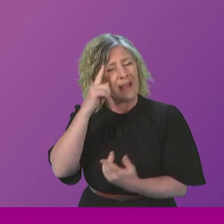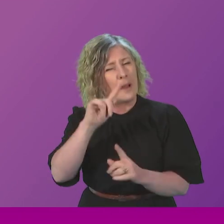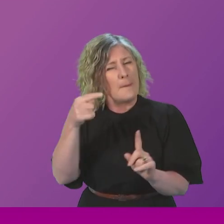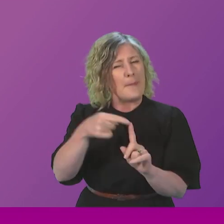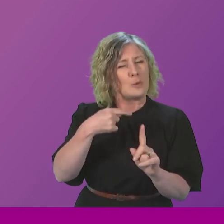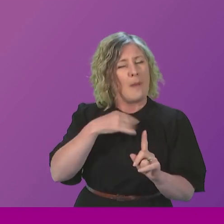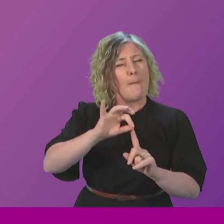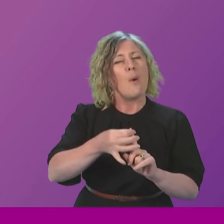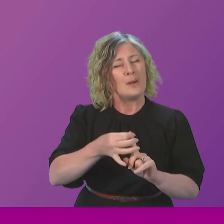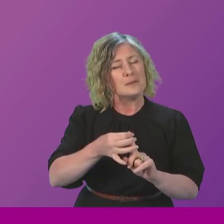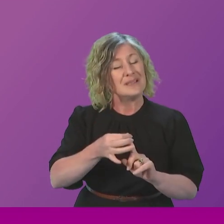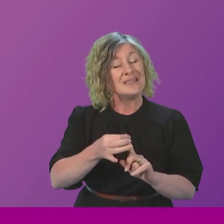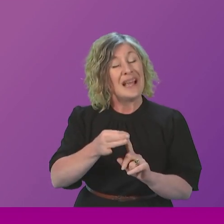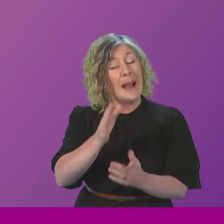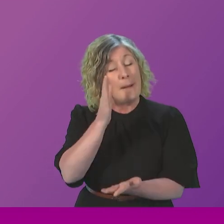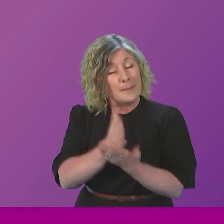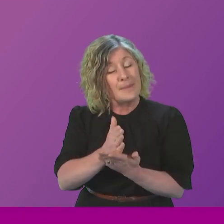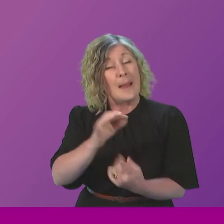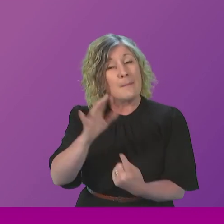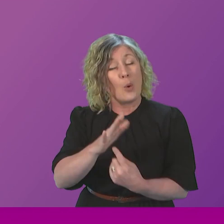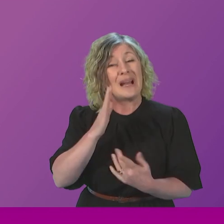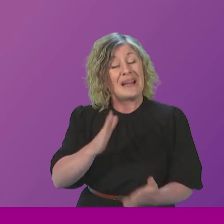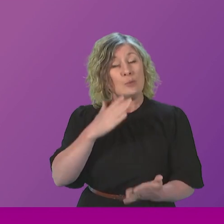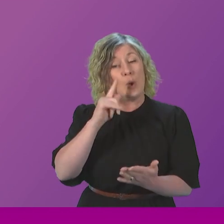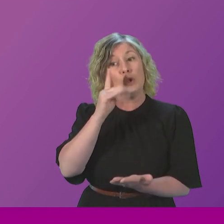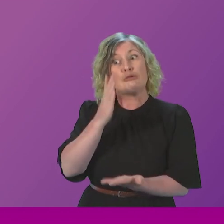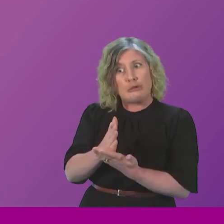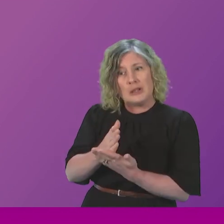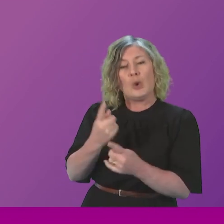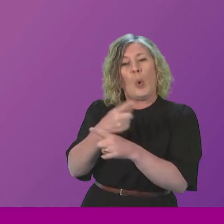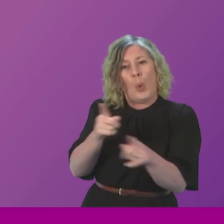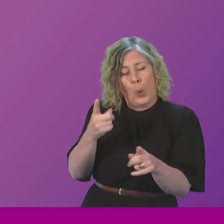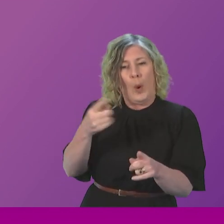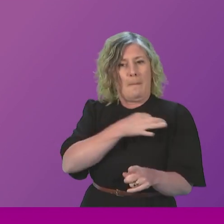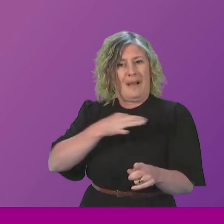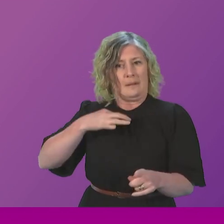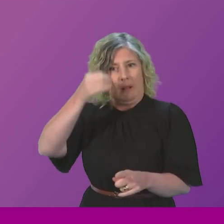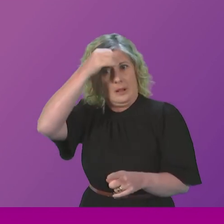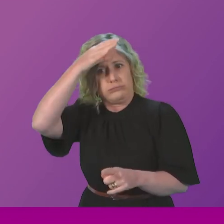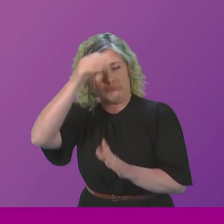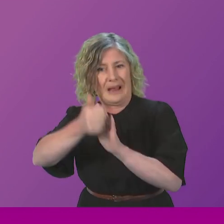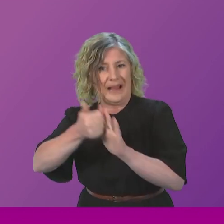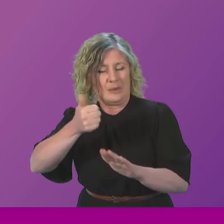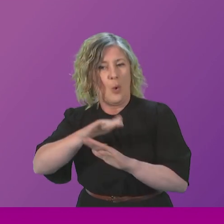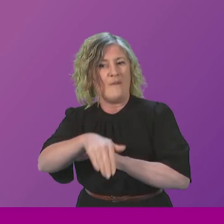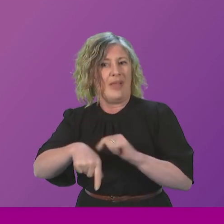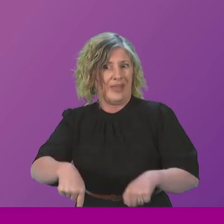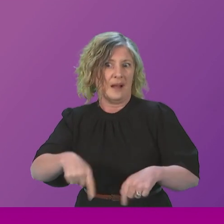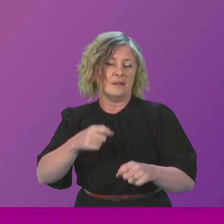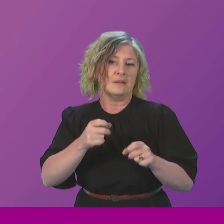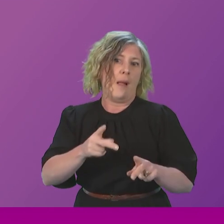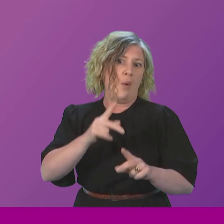that we trust clinicians, those with the medical expertise and knowledge, on such important decisions. Neil Bibby.